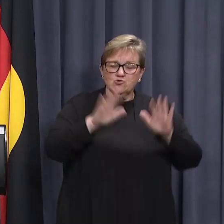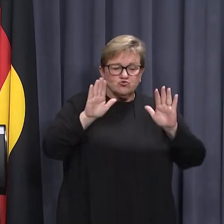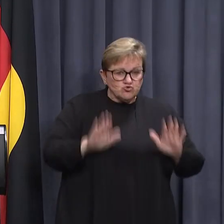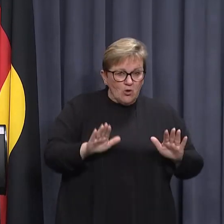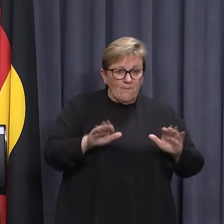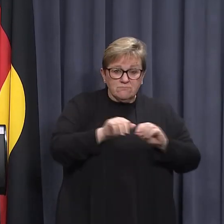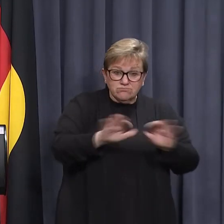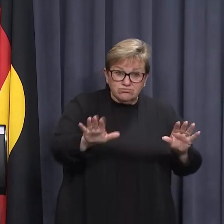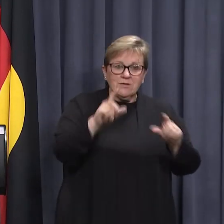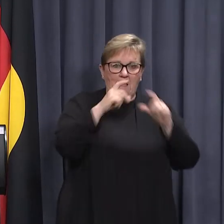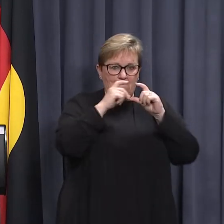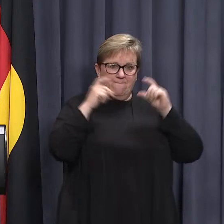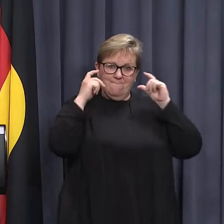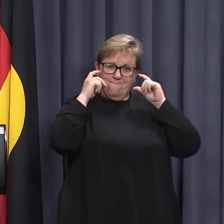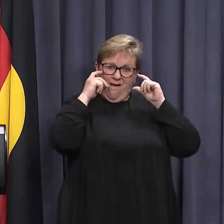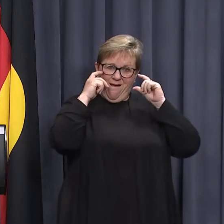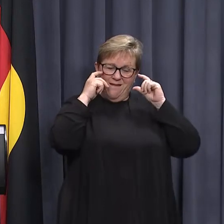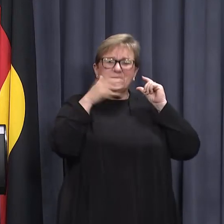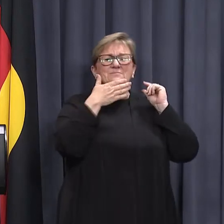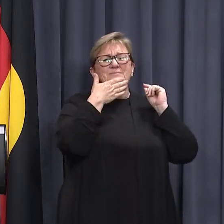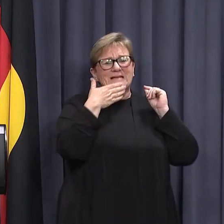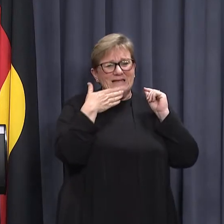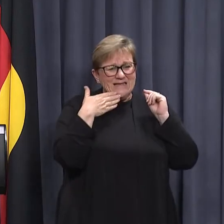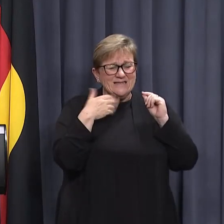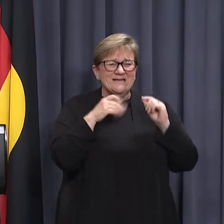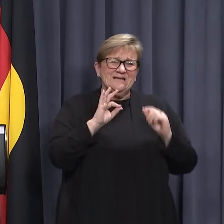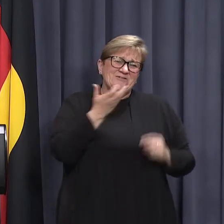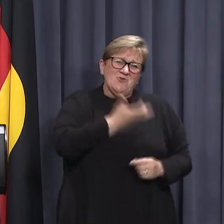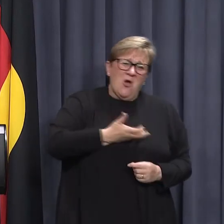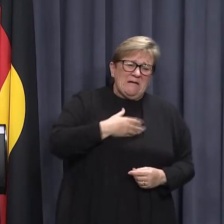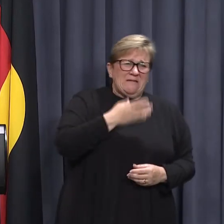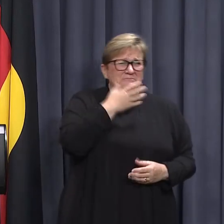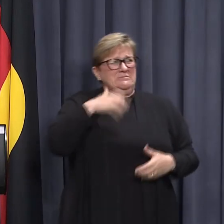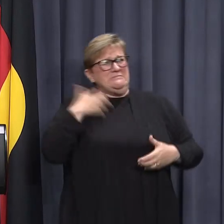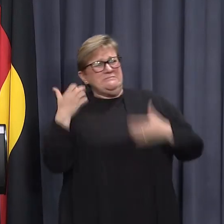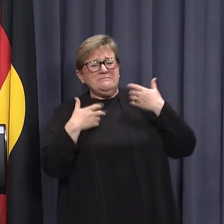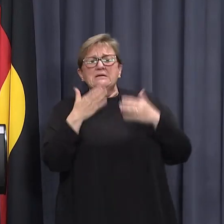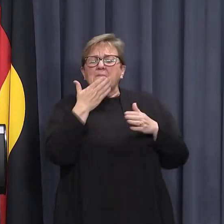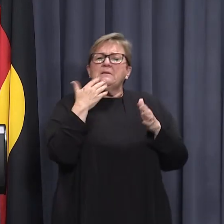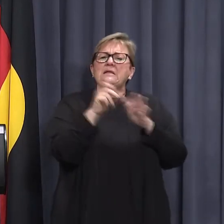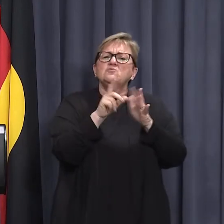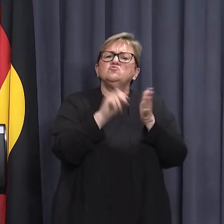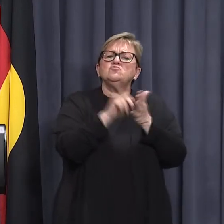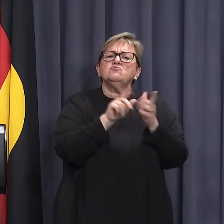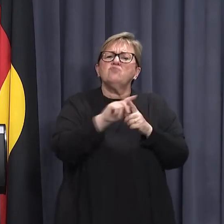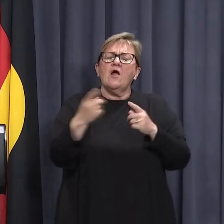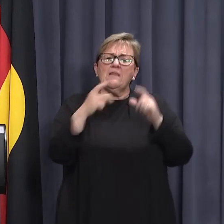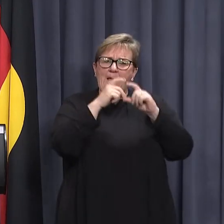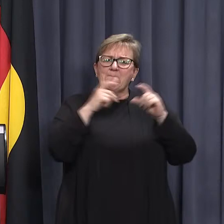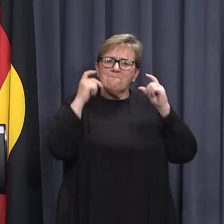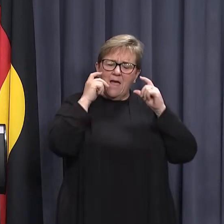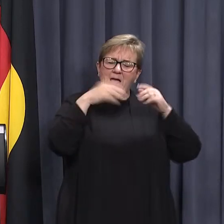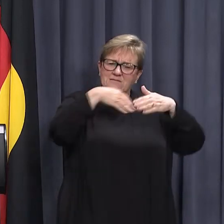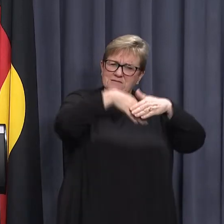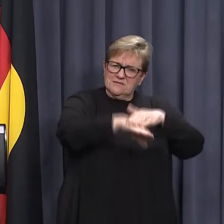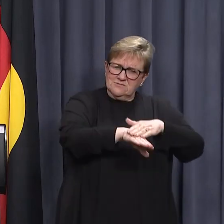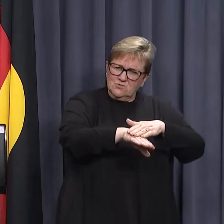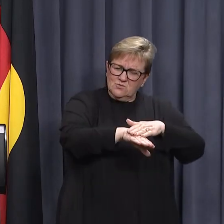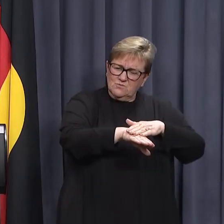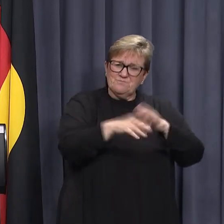spread by wearing a mask. So please, as uncomfortable as it might be, do the right thing and wear a mask indoors.